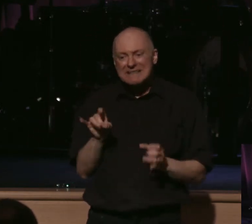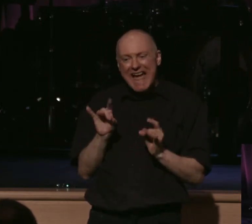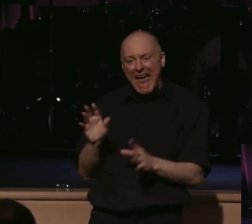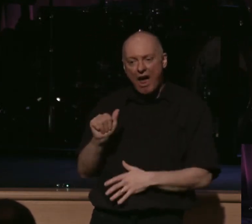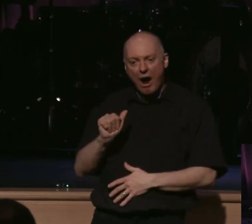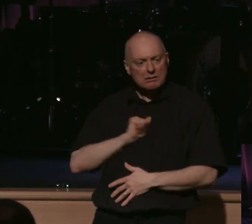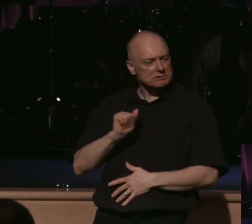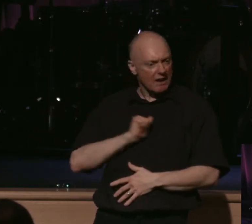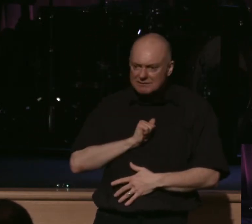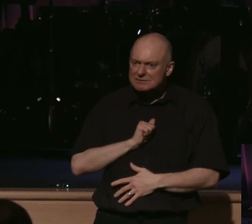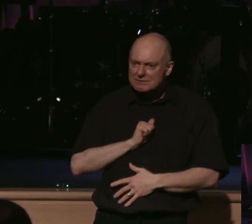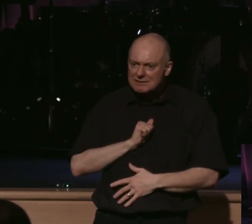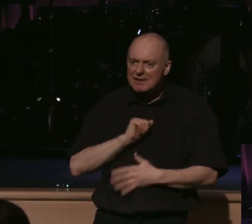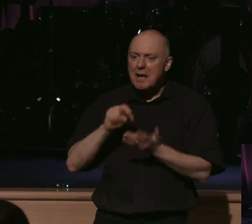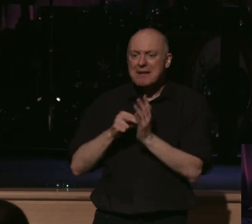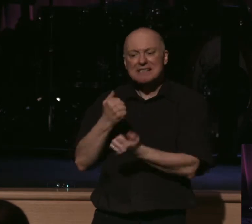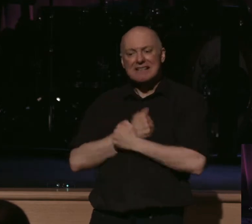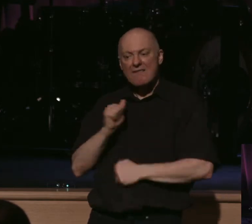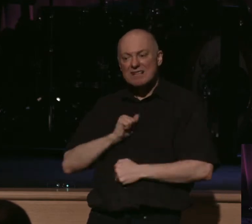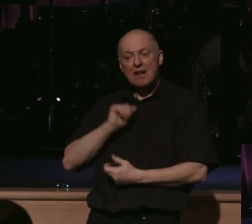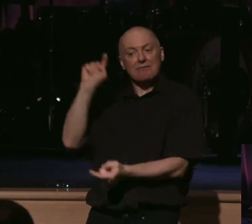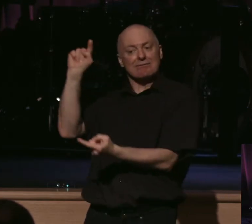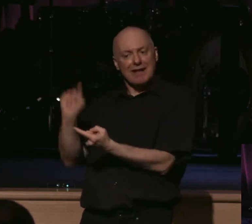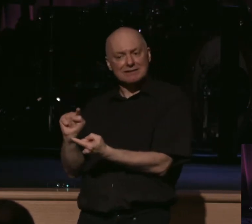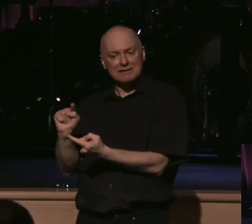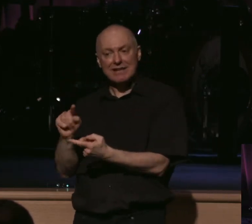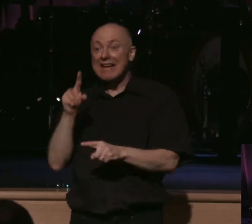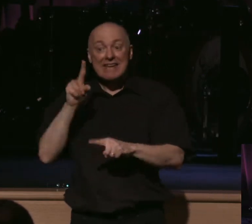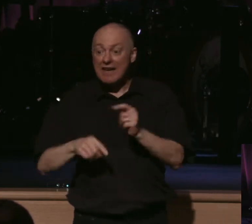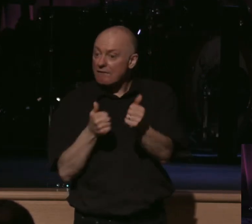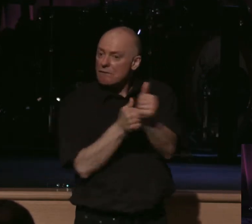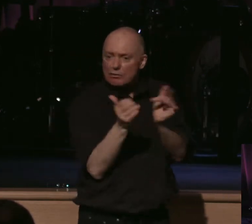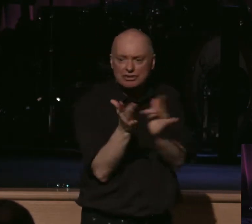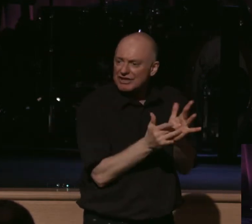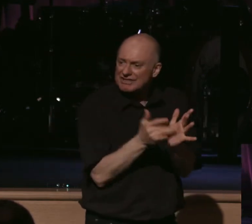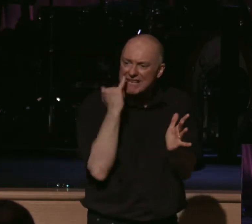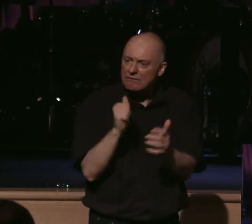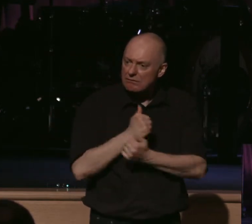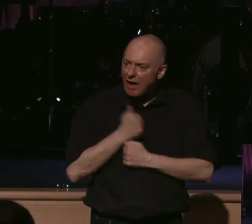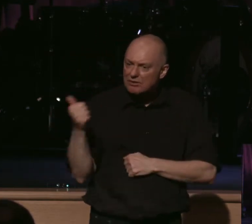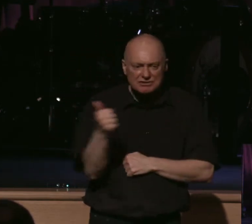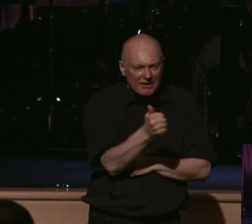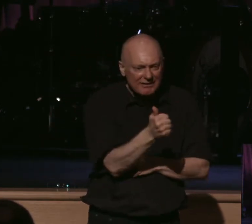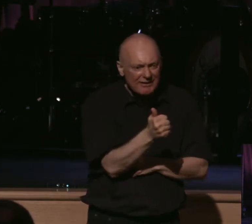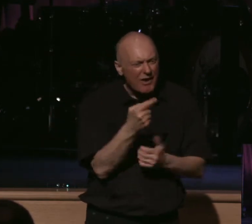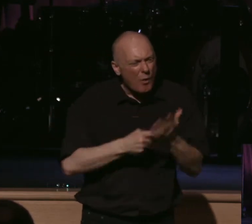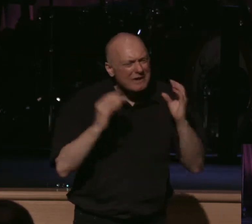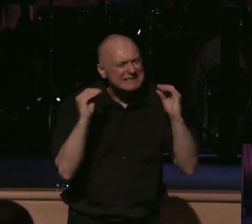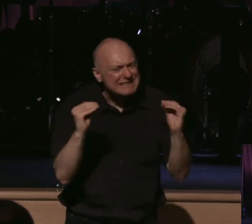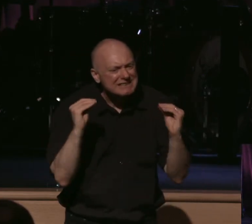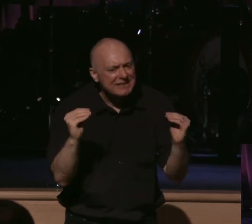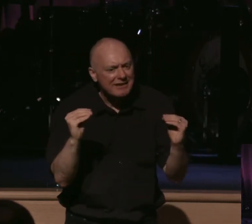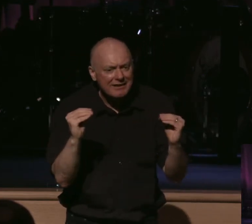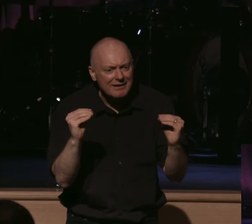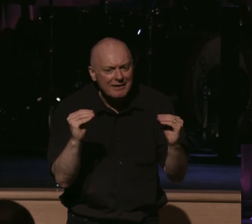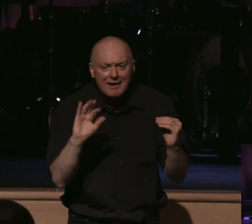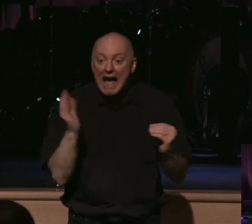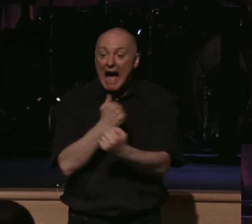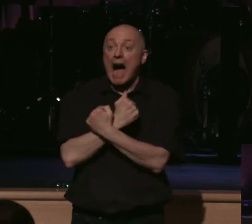hate his own self, cannot be my disciple. What he's teaching here in this text is that our love